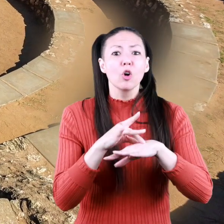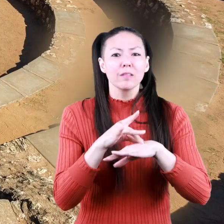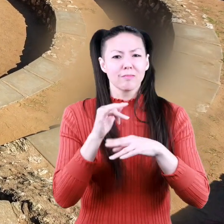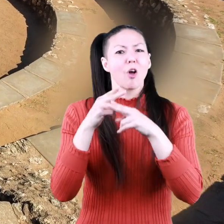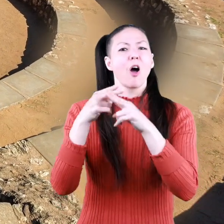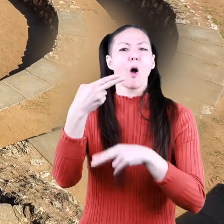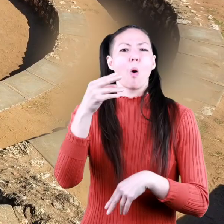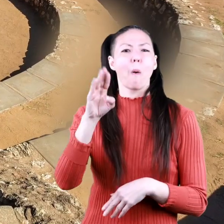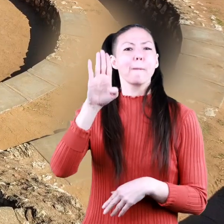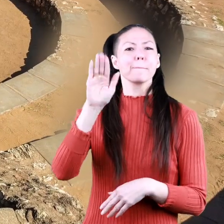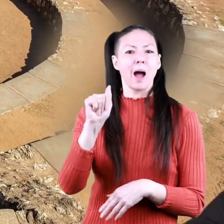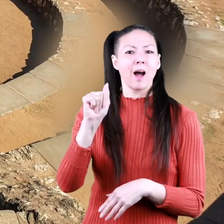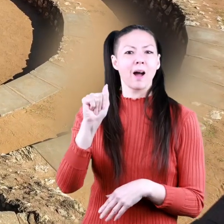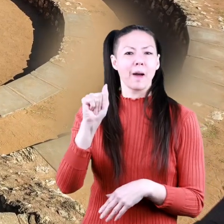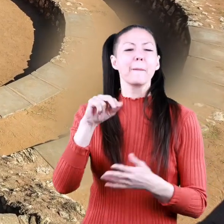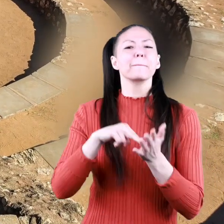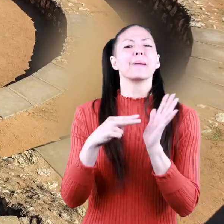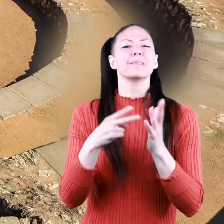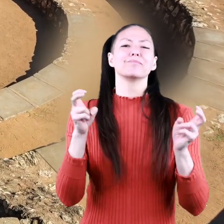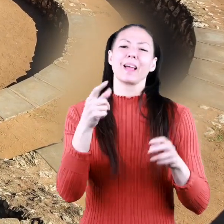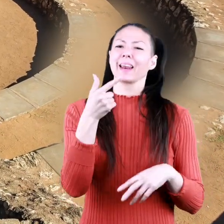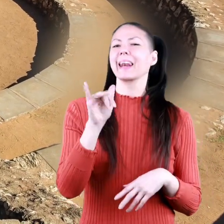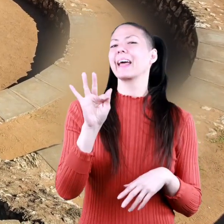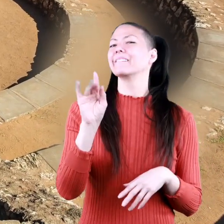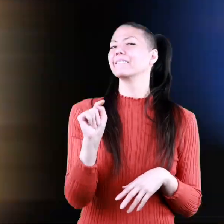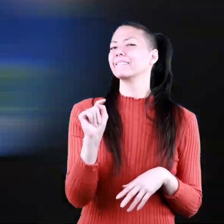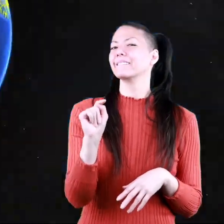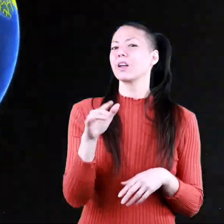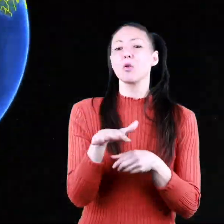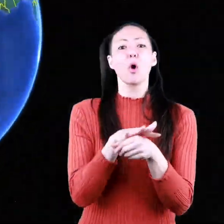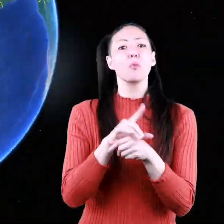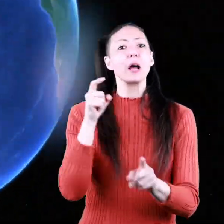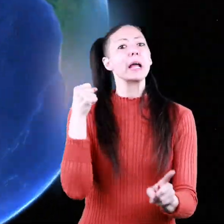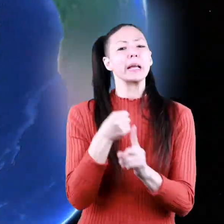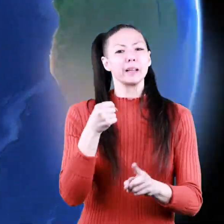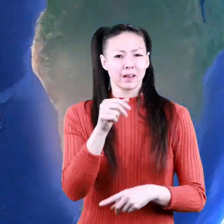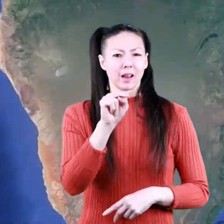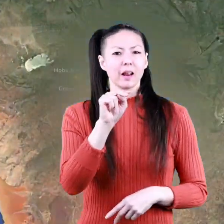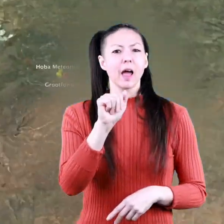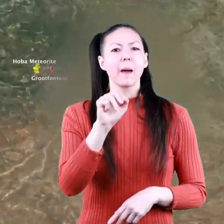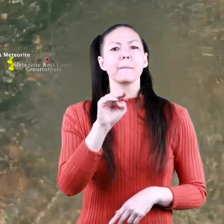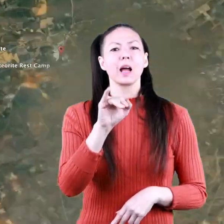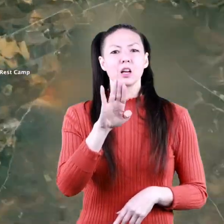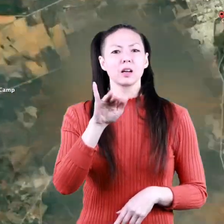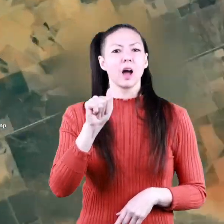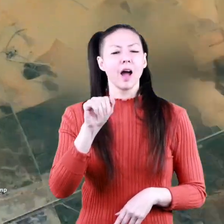Hoba, a word that means gift. It is located in Namibia, Africa.